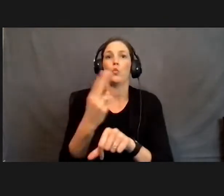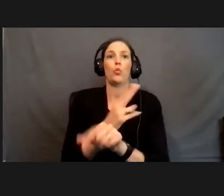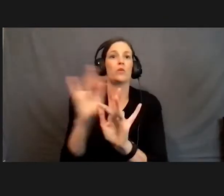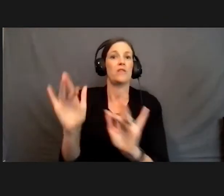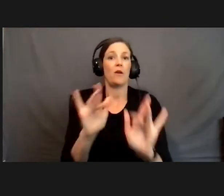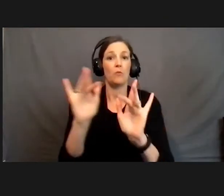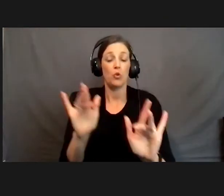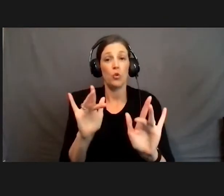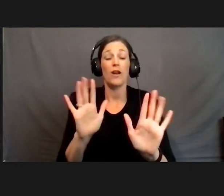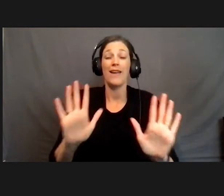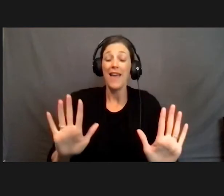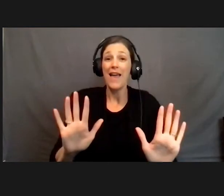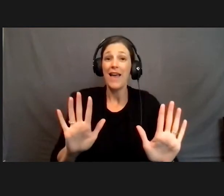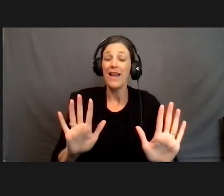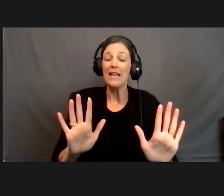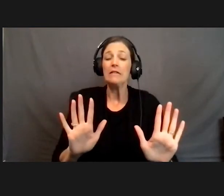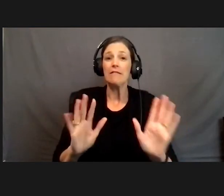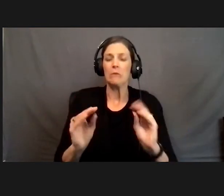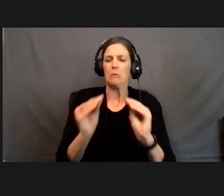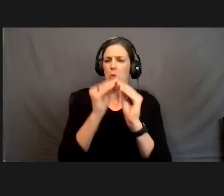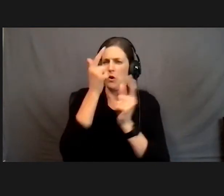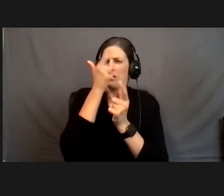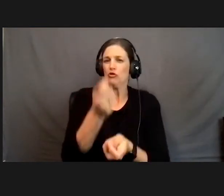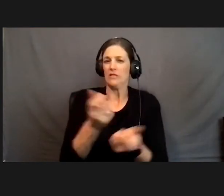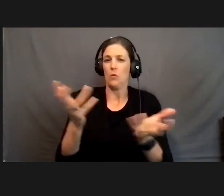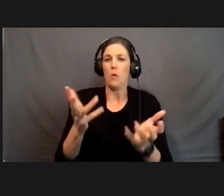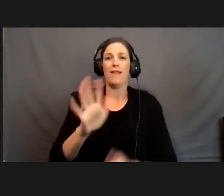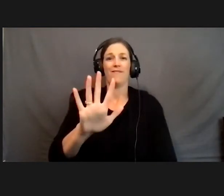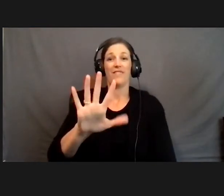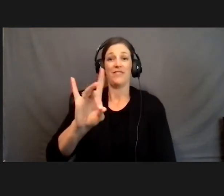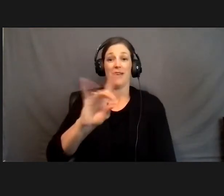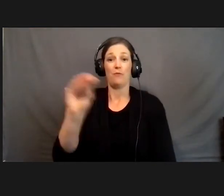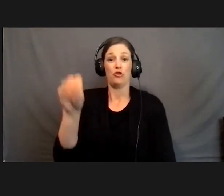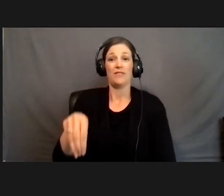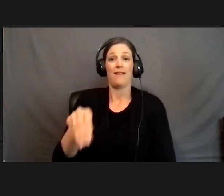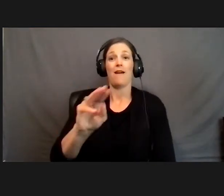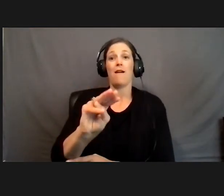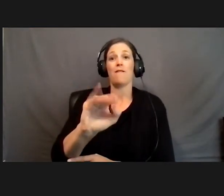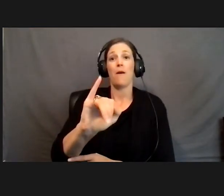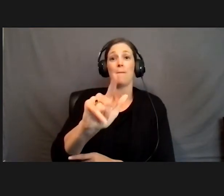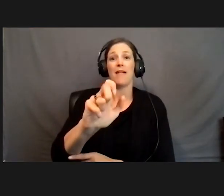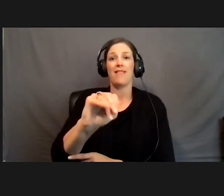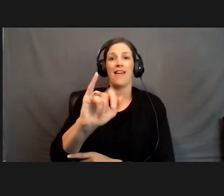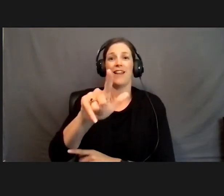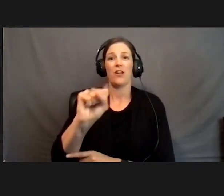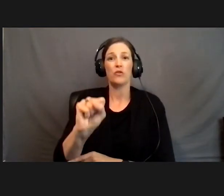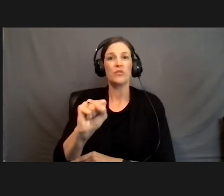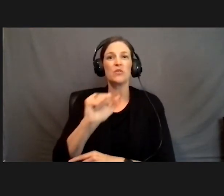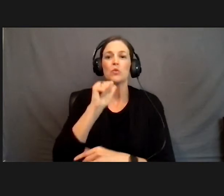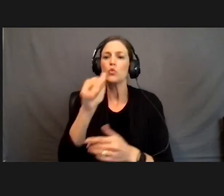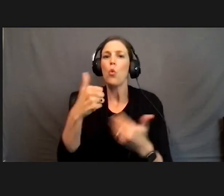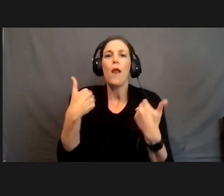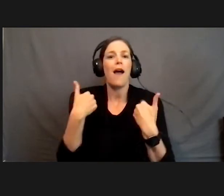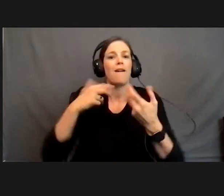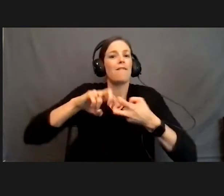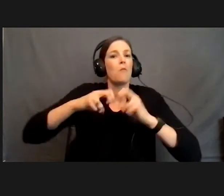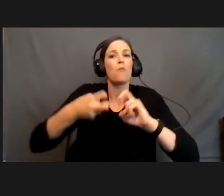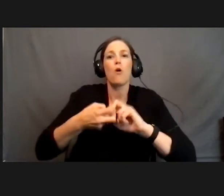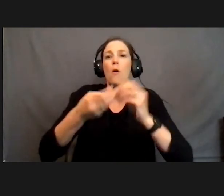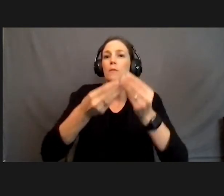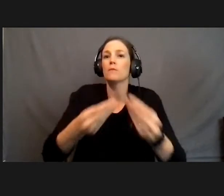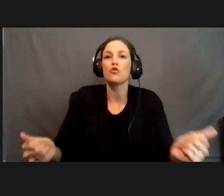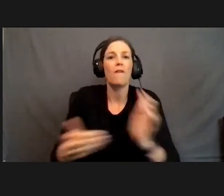Even more interesting is that 58% of the millennials lack these problem solving skills